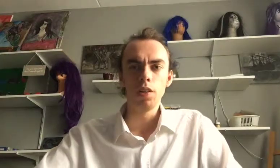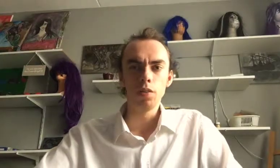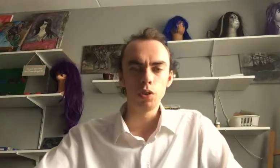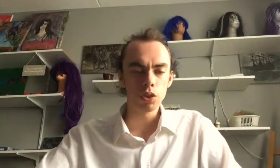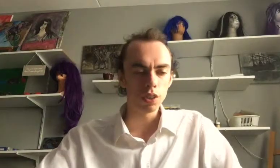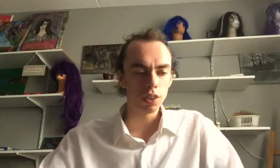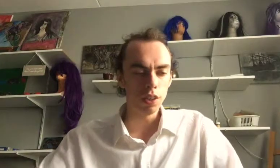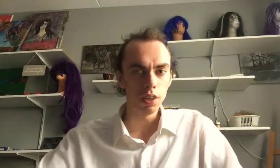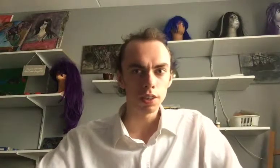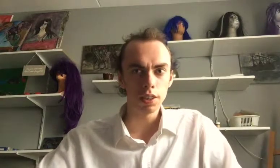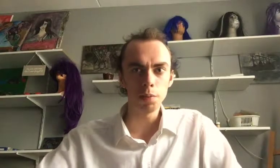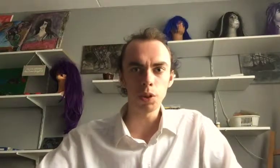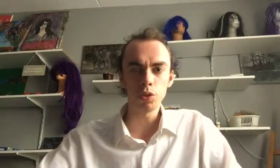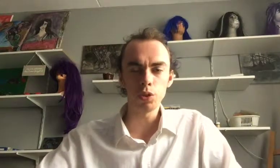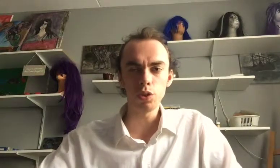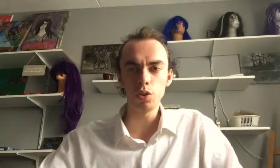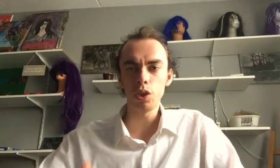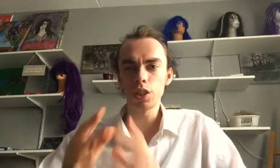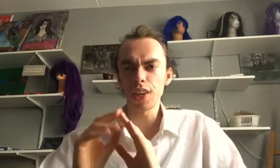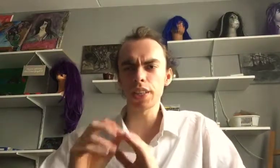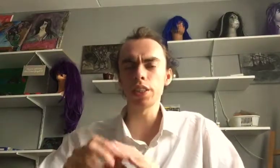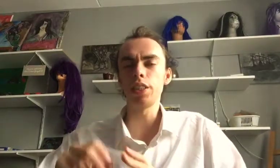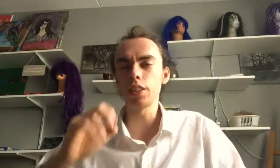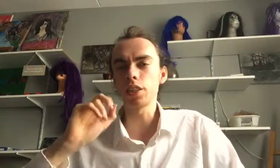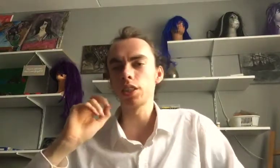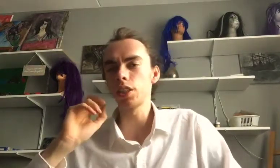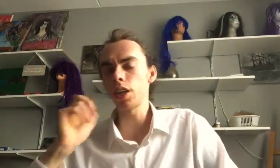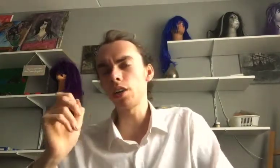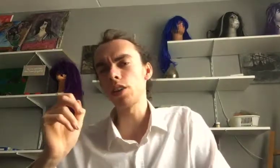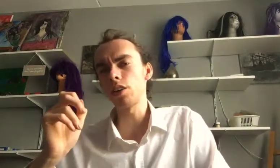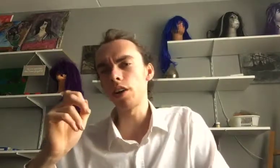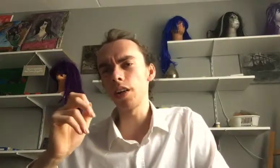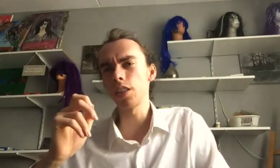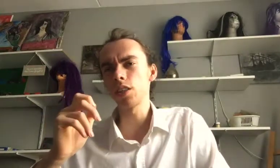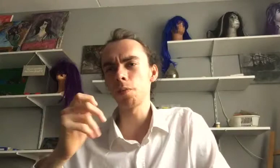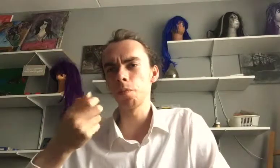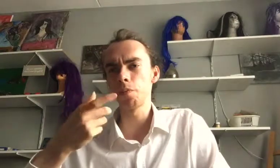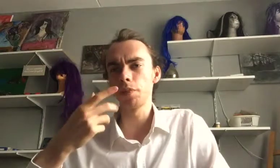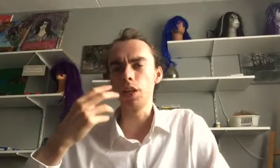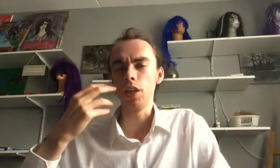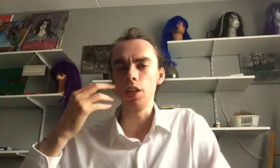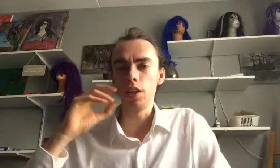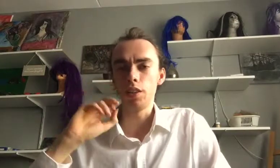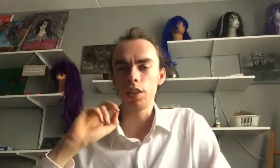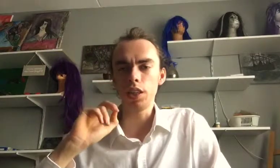What gymao do is actually, they sterilize the